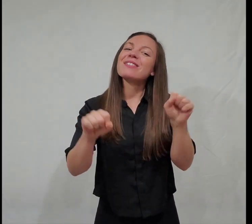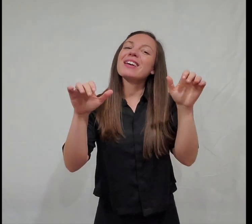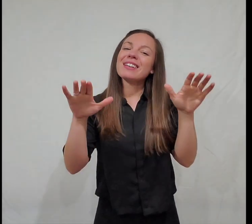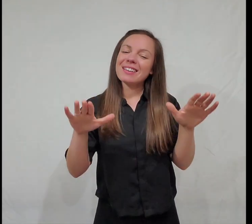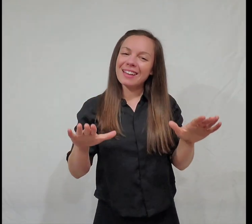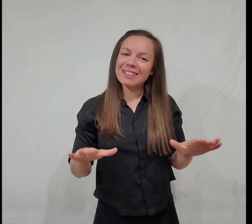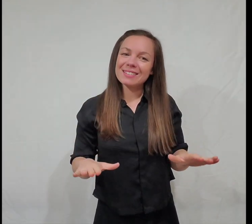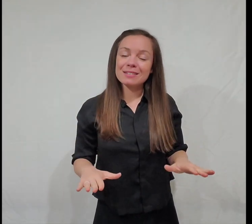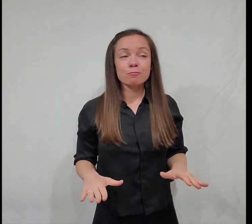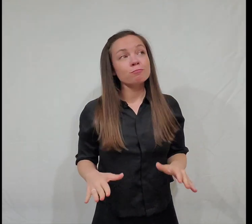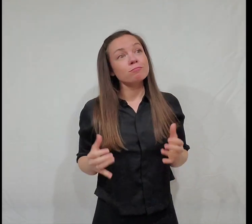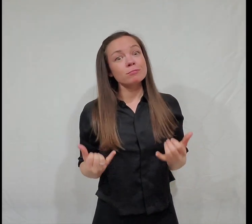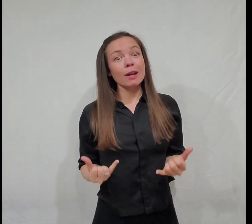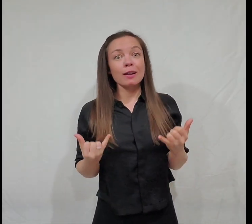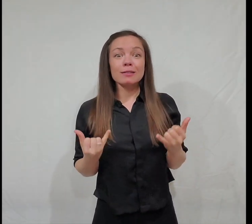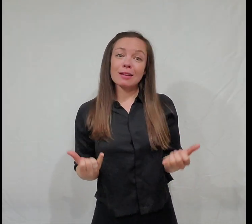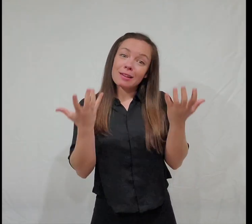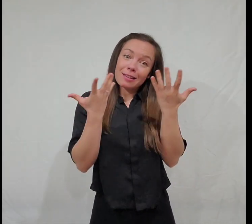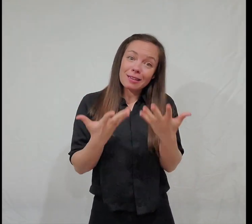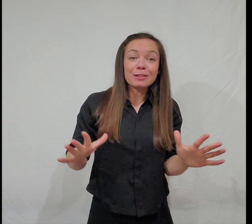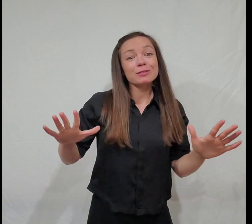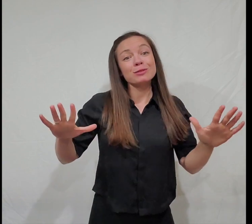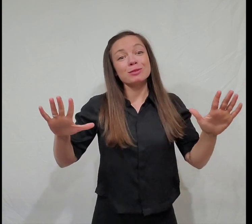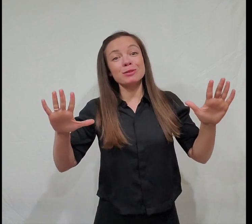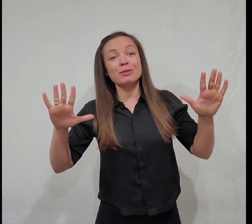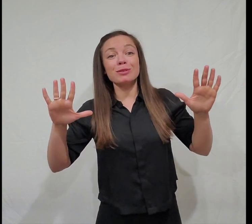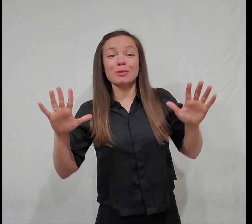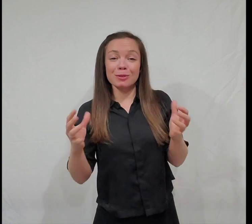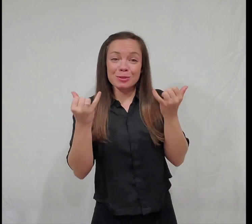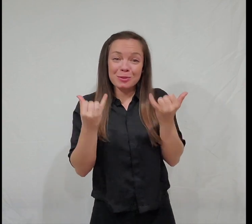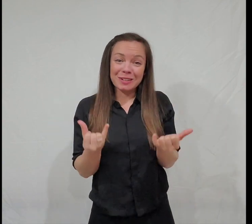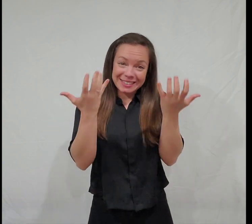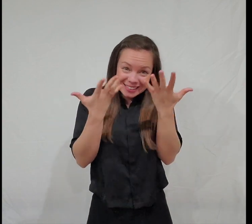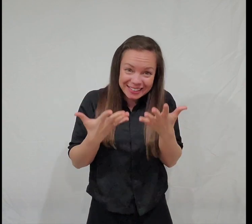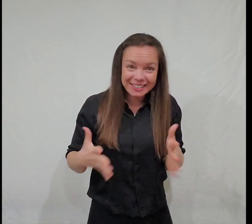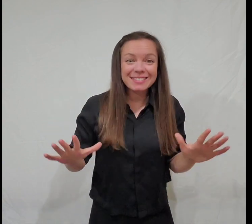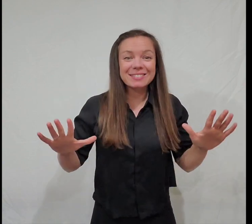We'll be right back.